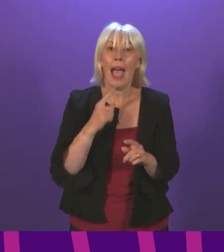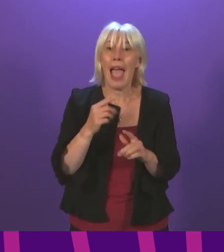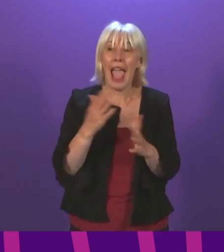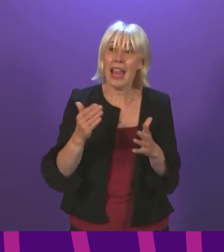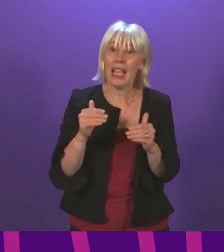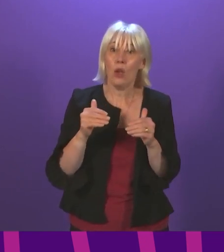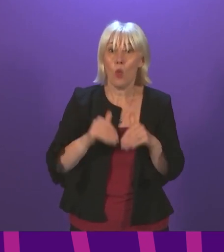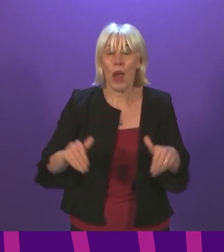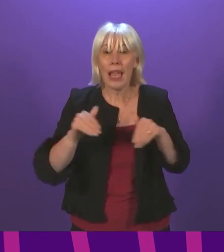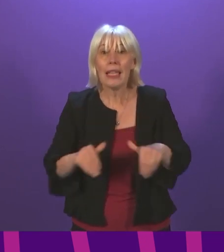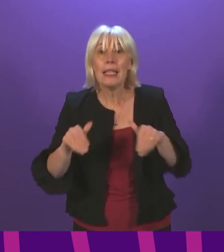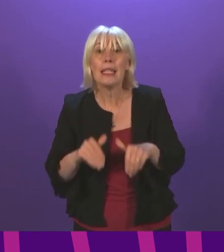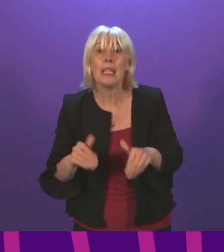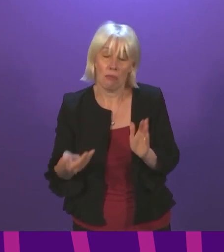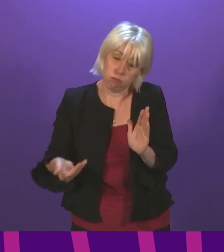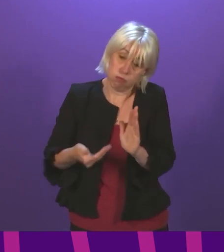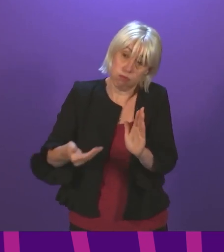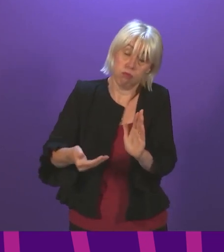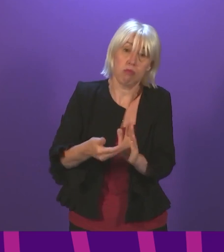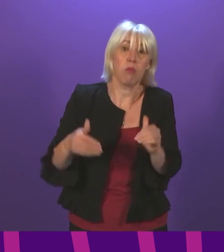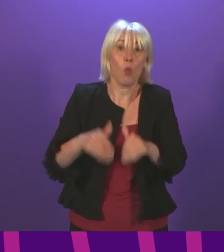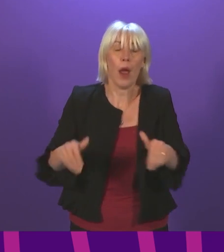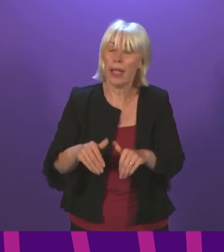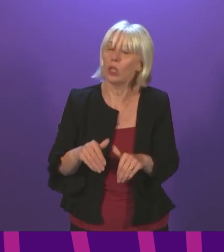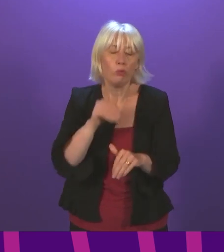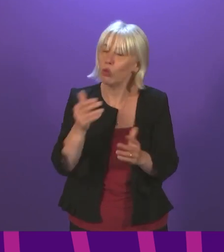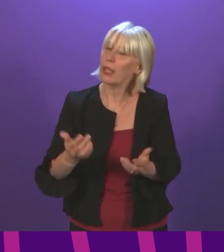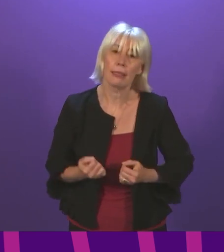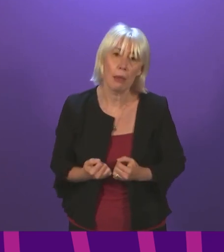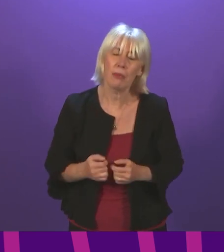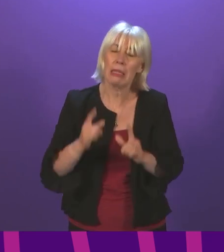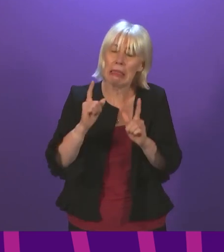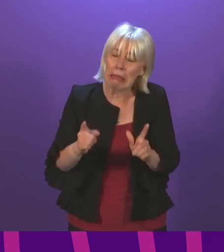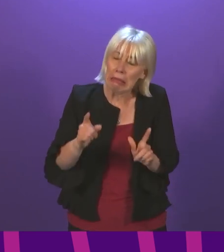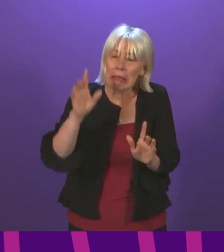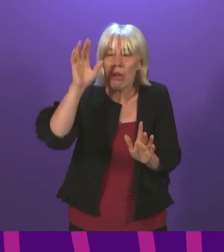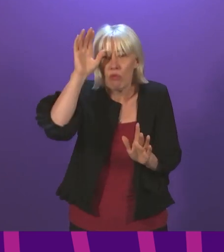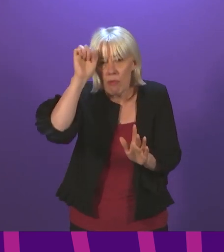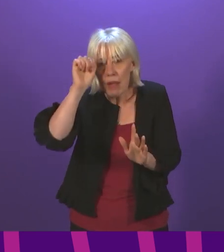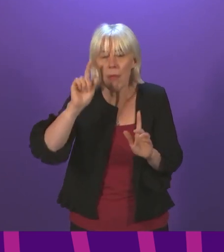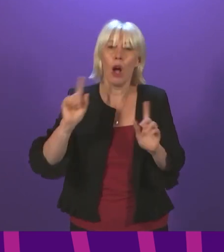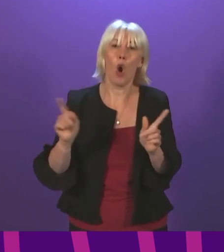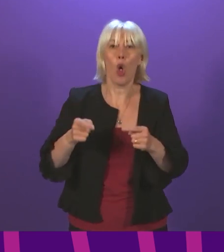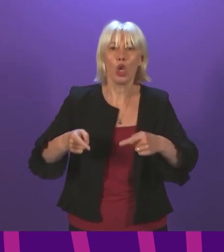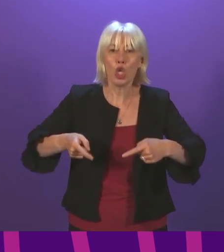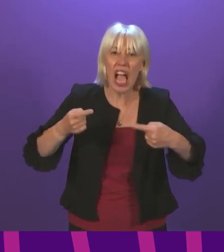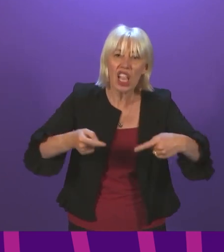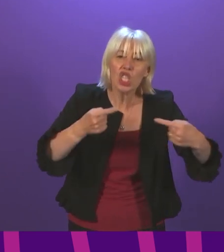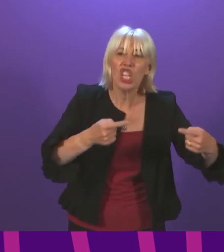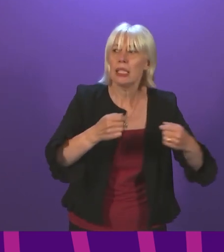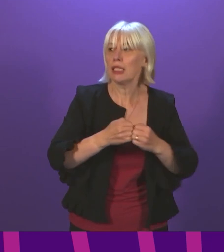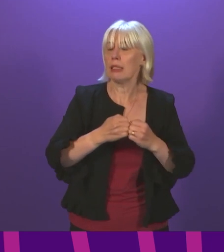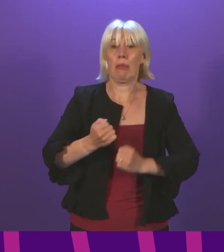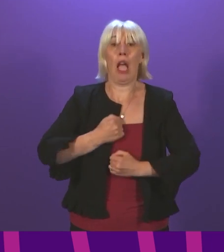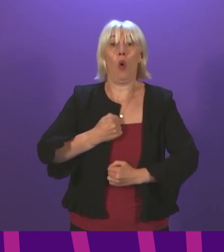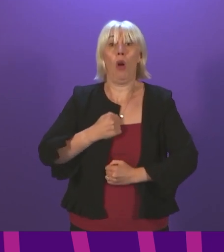is unacceptable and we need to work to resolve that, it is worth bearing in mind that despite all of the challenges and despite our